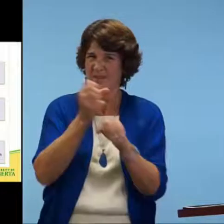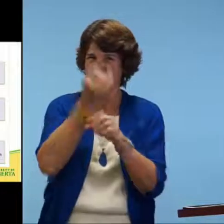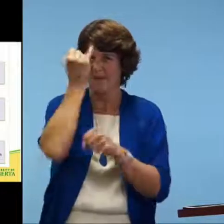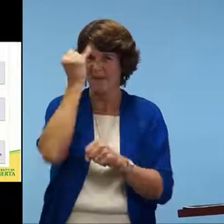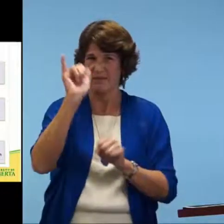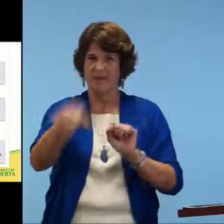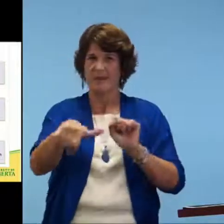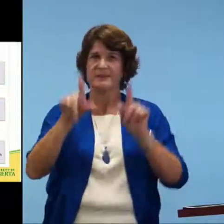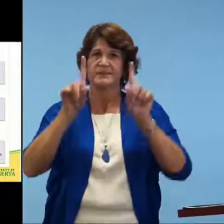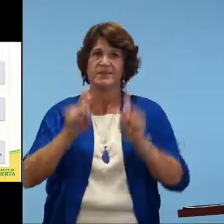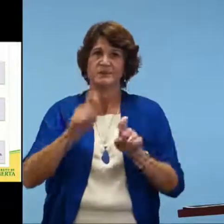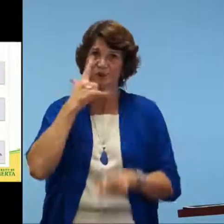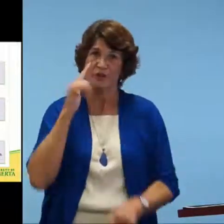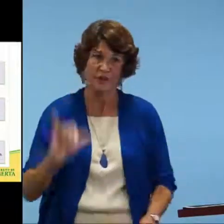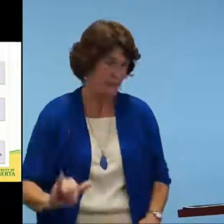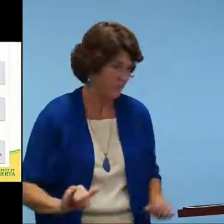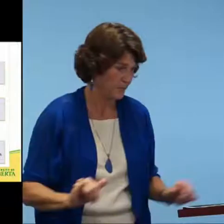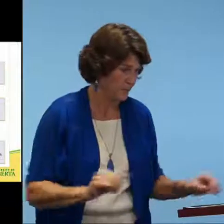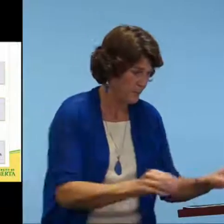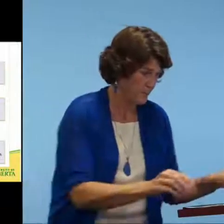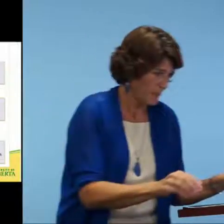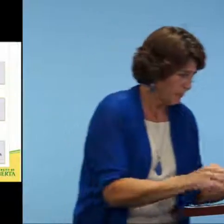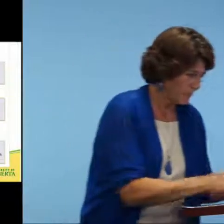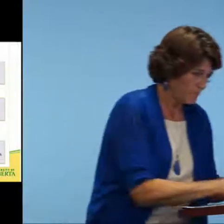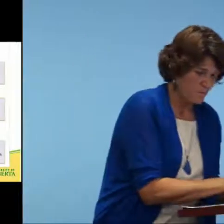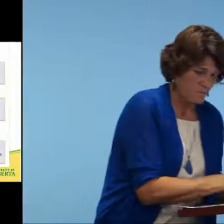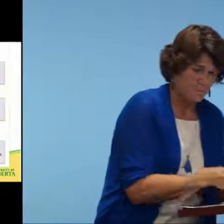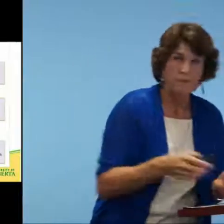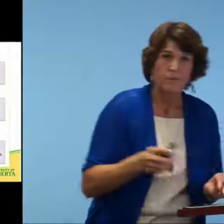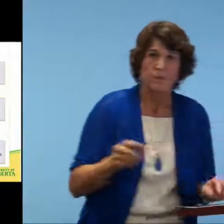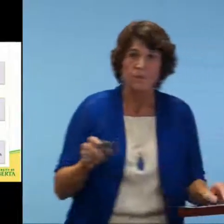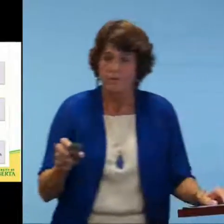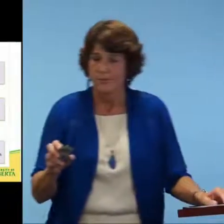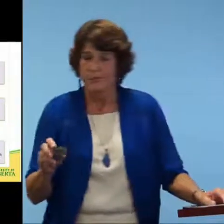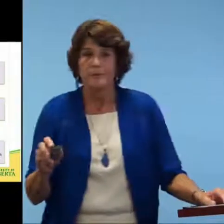So I'm sure you get the idea of what this test looks like and how you would progress through.